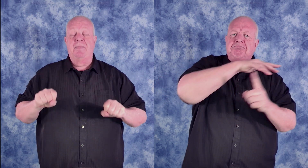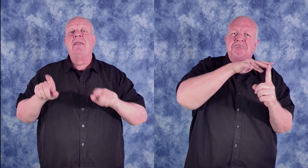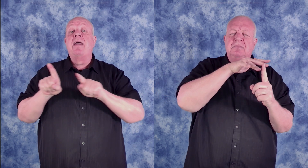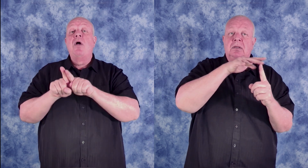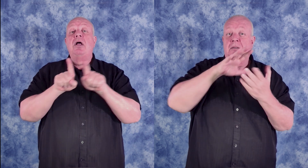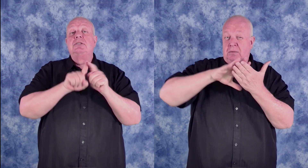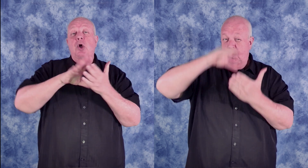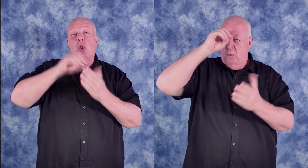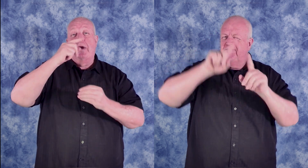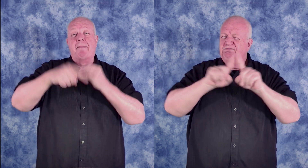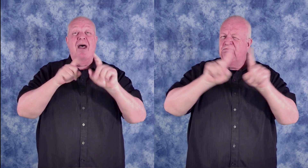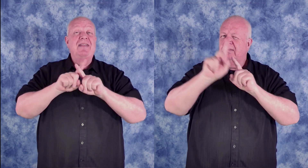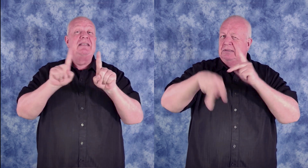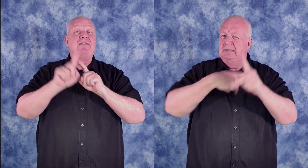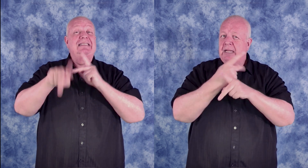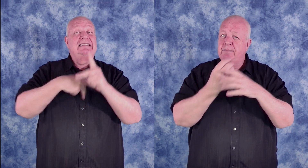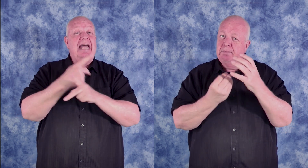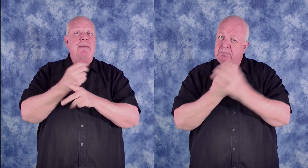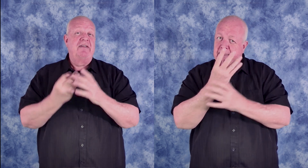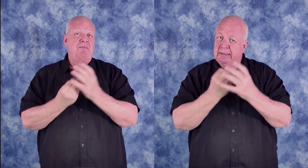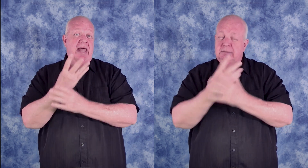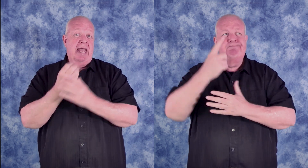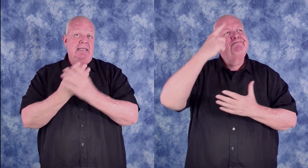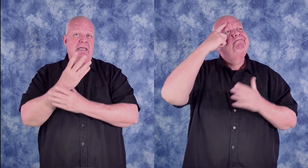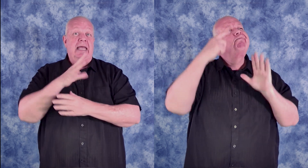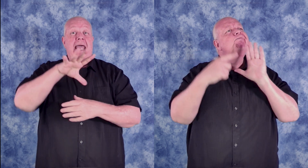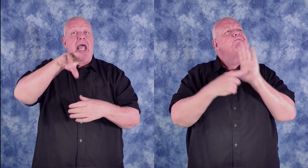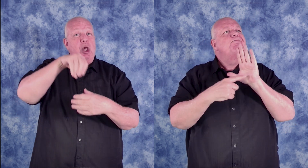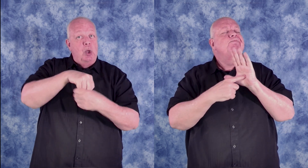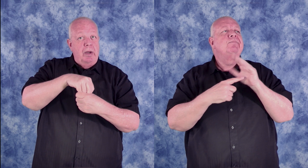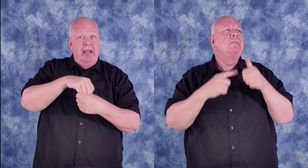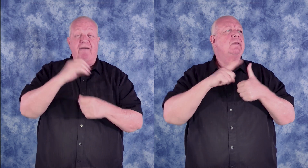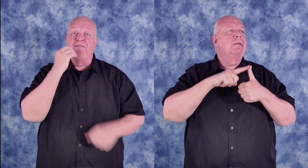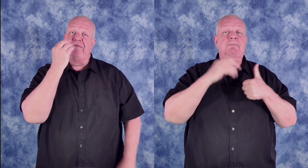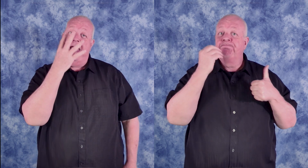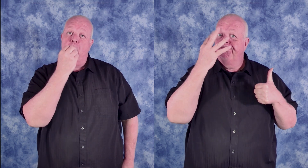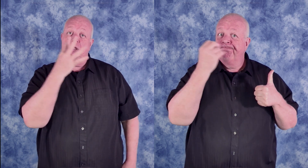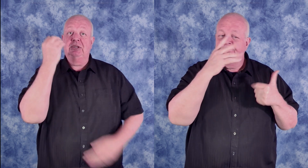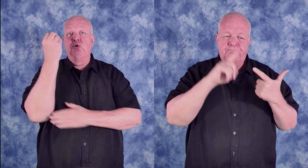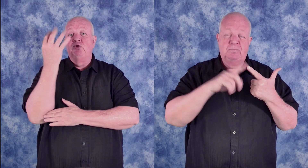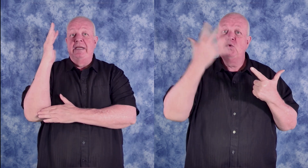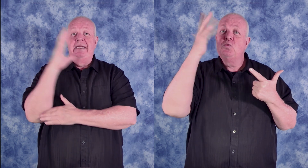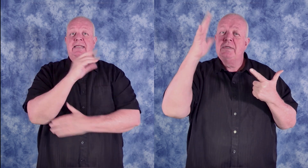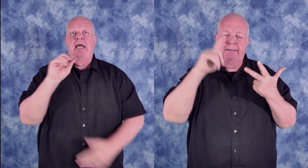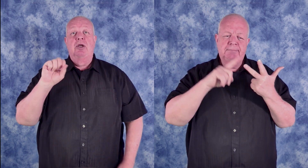They will also learn about the different types of plants, including flowers, trees, and